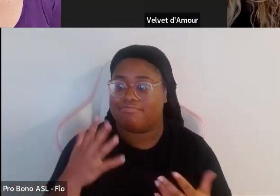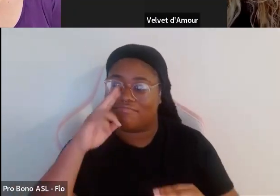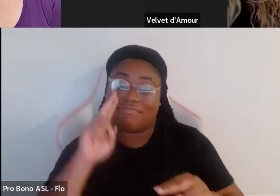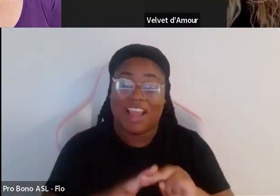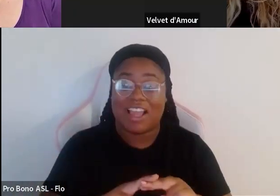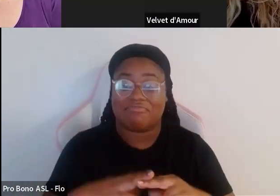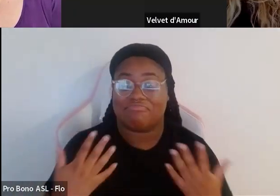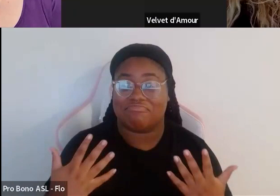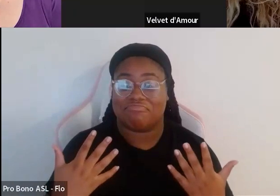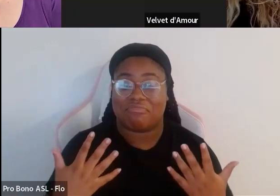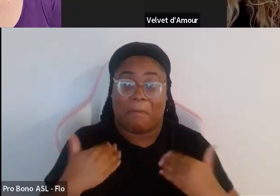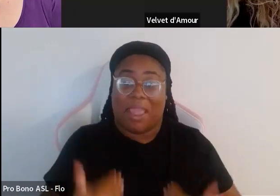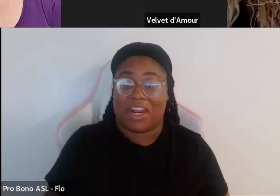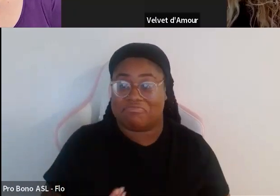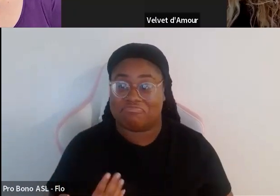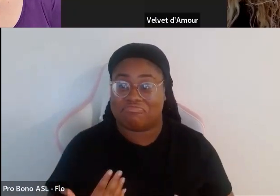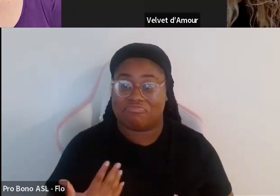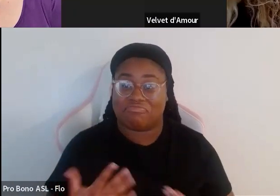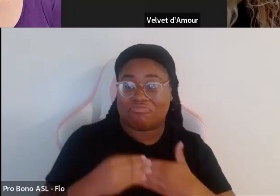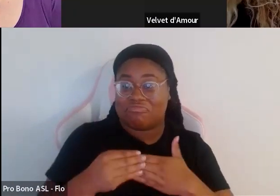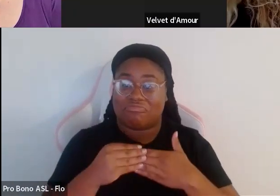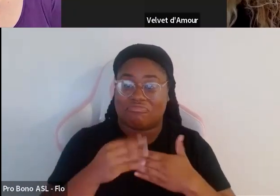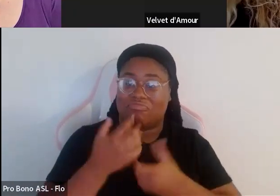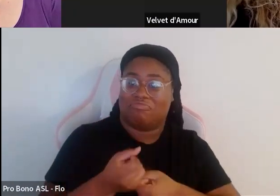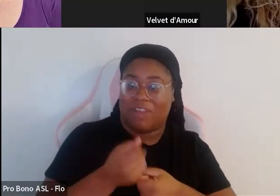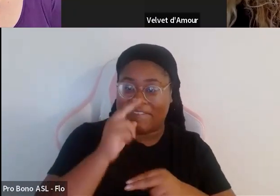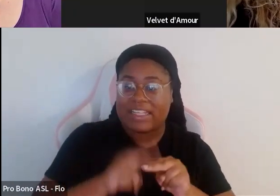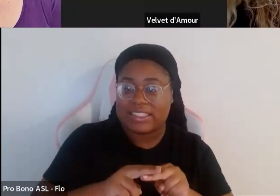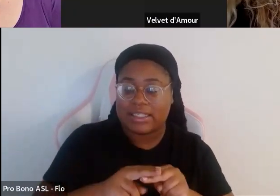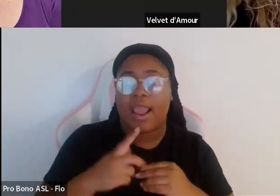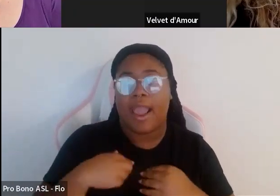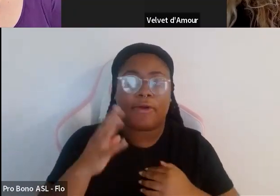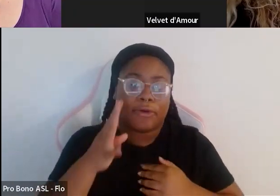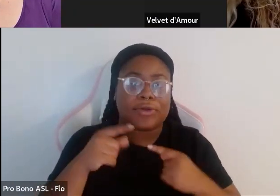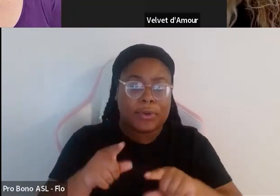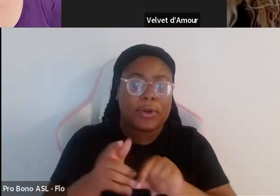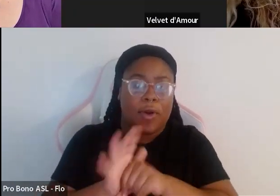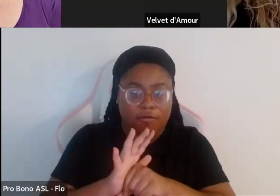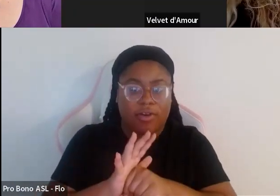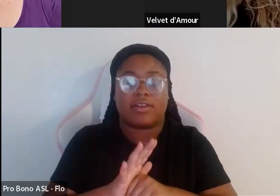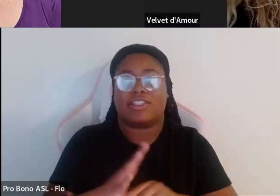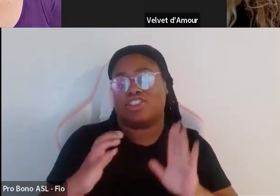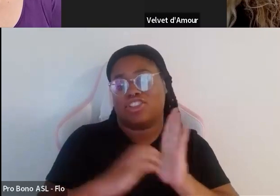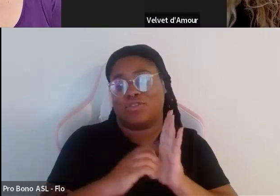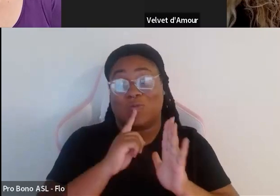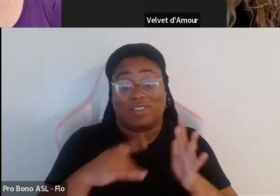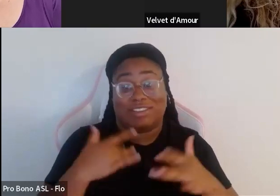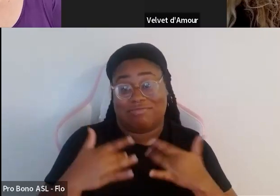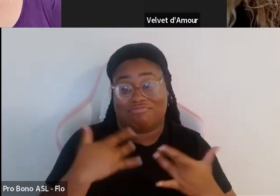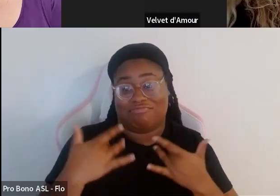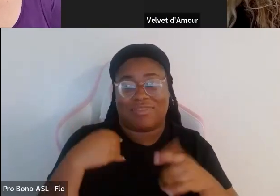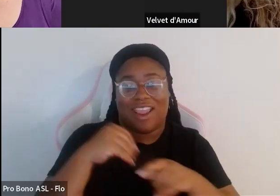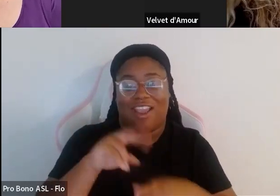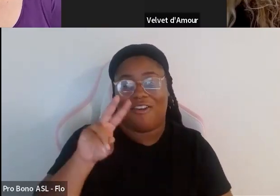in your body right so i created actually during the covid period a section that i'm really excited about within